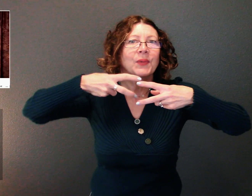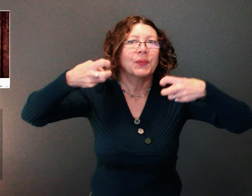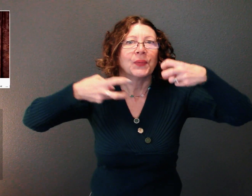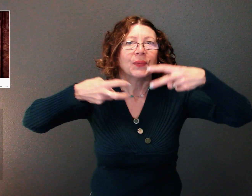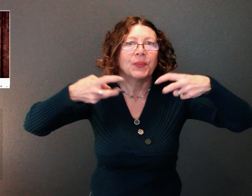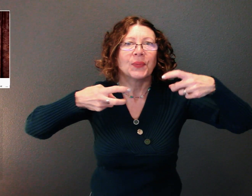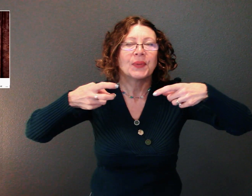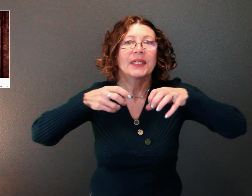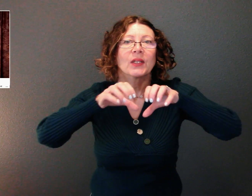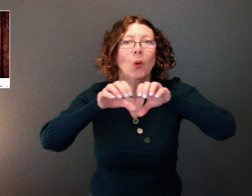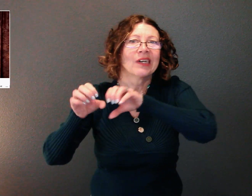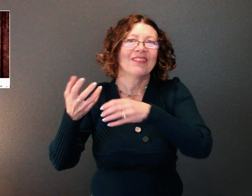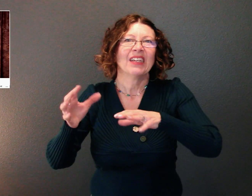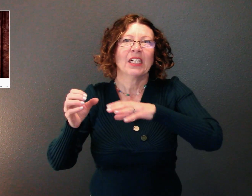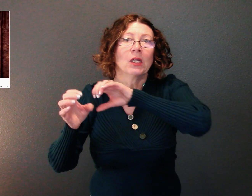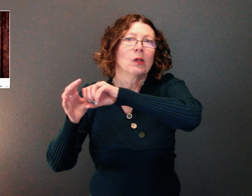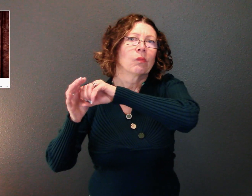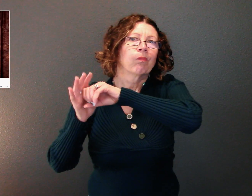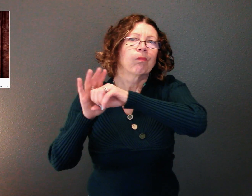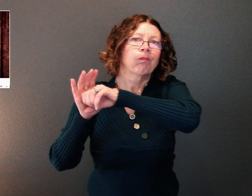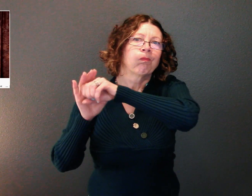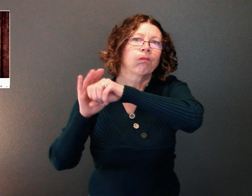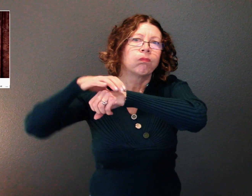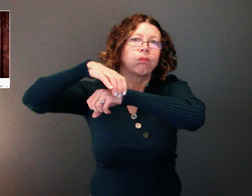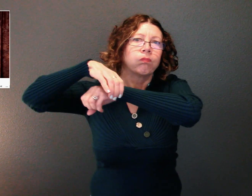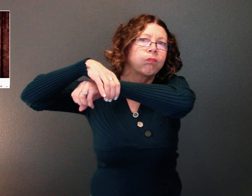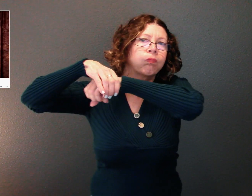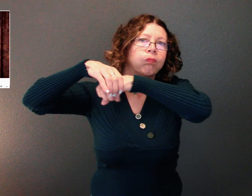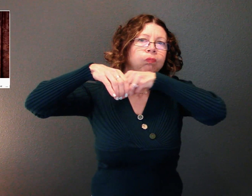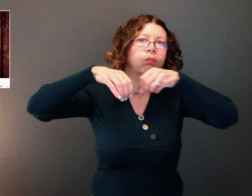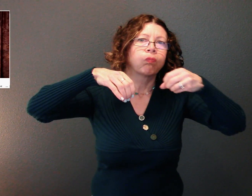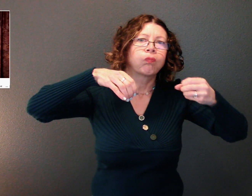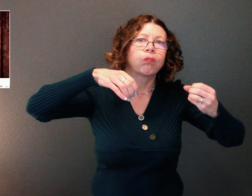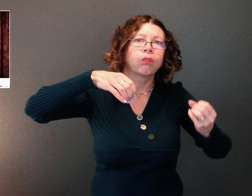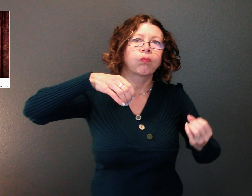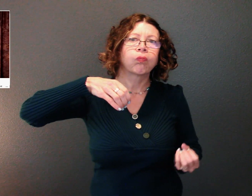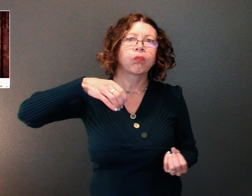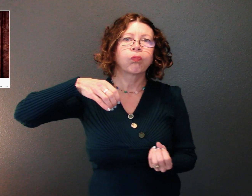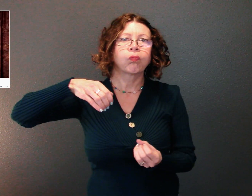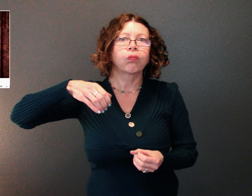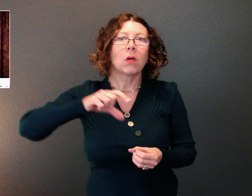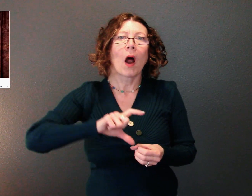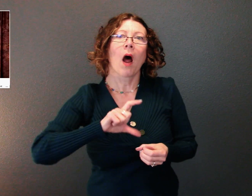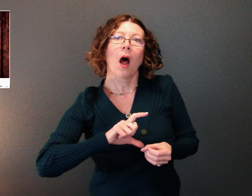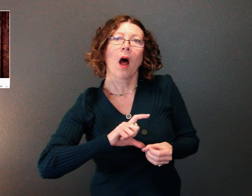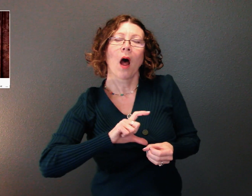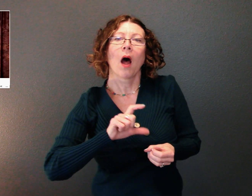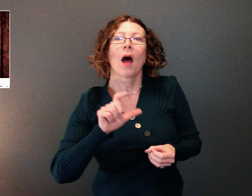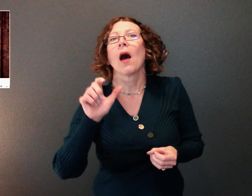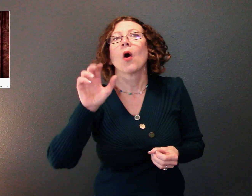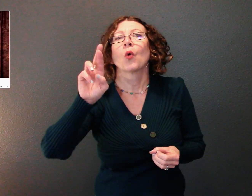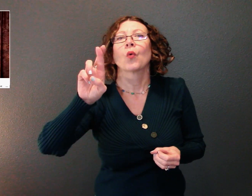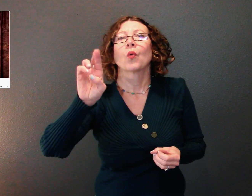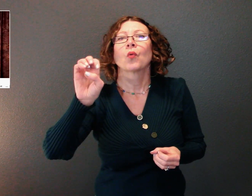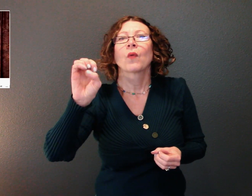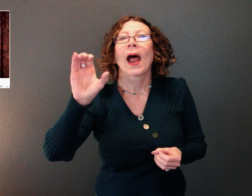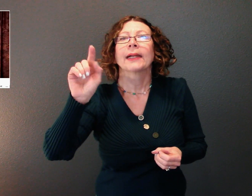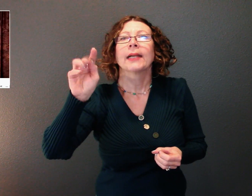two rings of muscle at the bottom of the digestive system known as the rectum and anus collectively. The material will